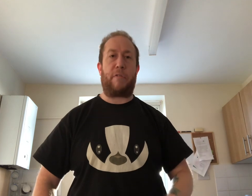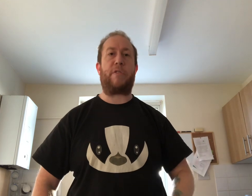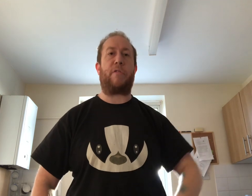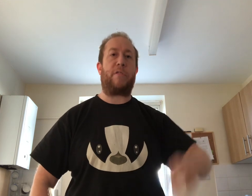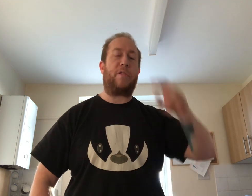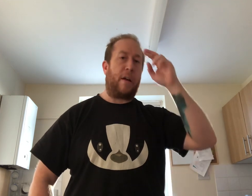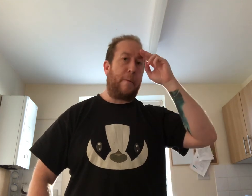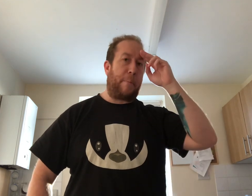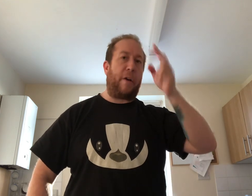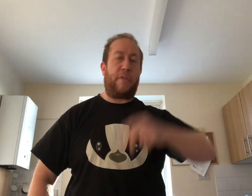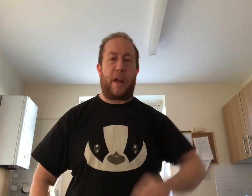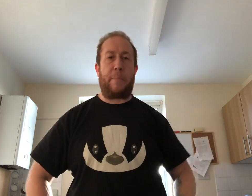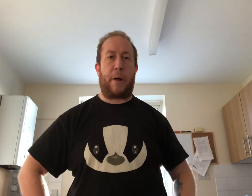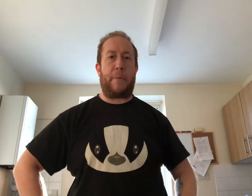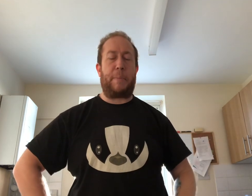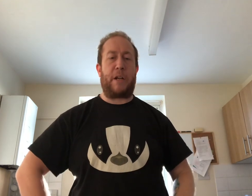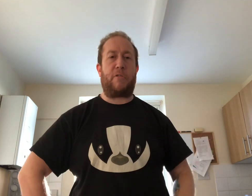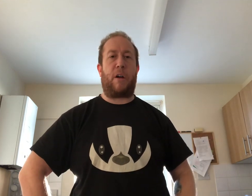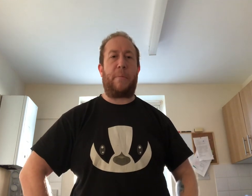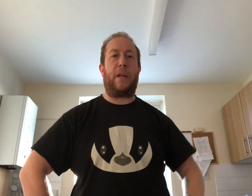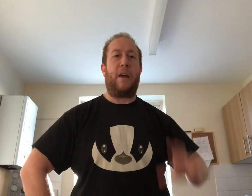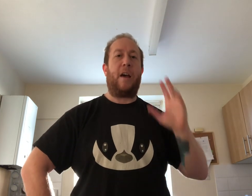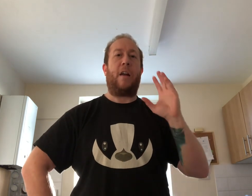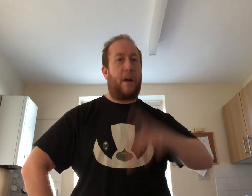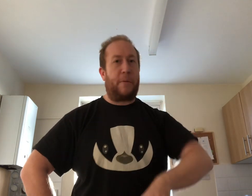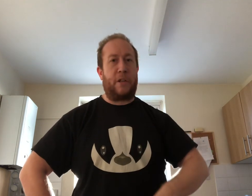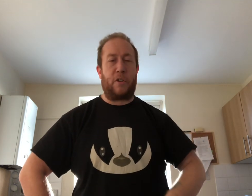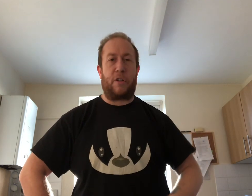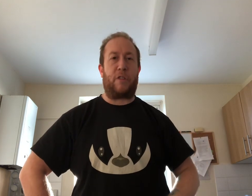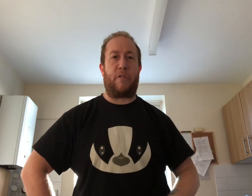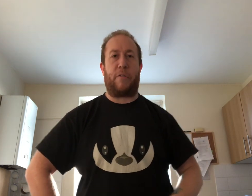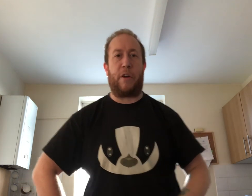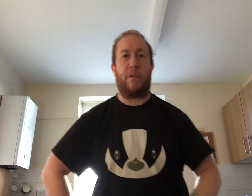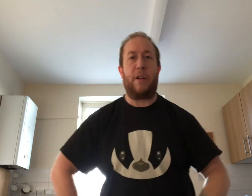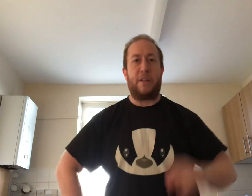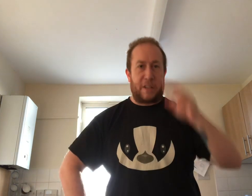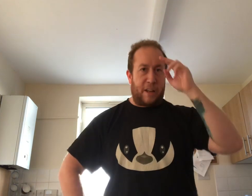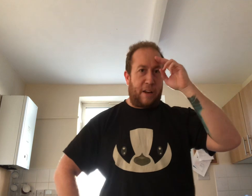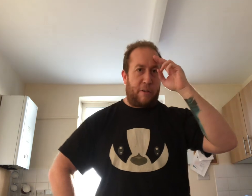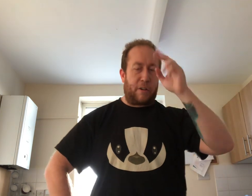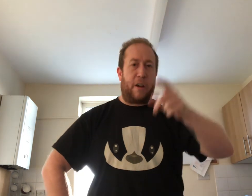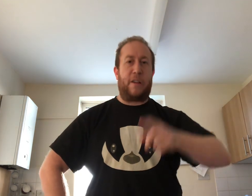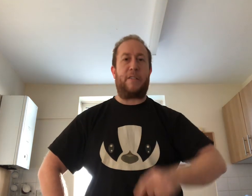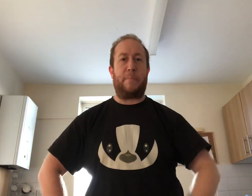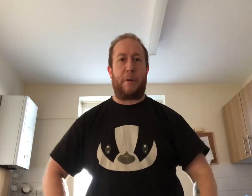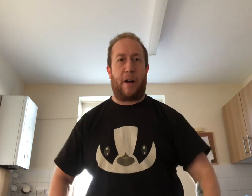restaurants bye for now Barmy Badger Army and I hope you enjoyed this review see you later on guys bye